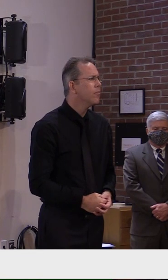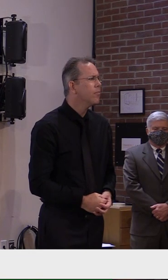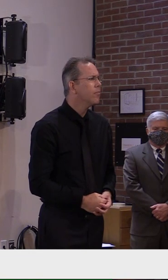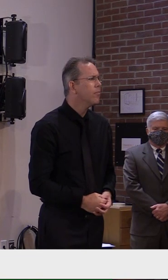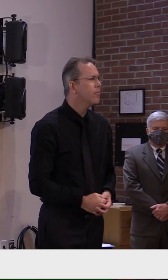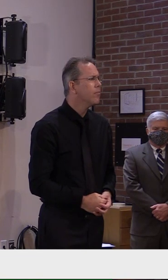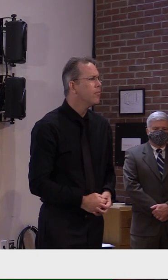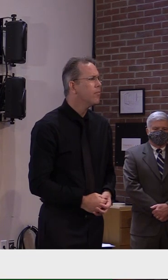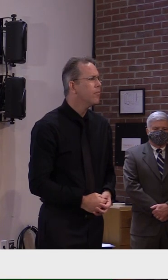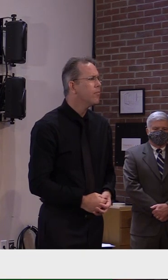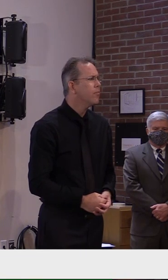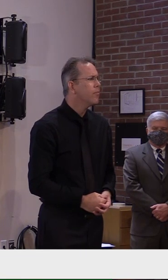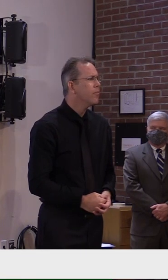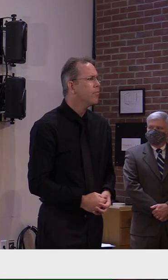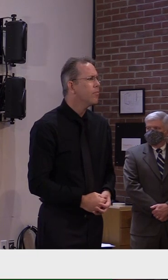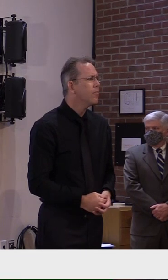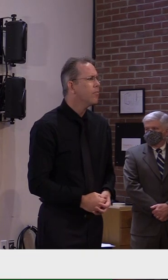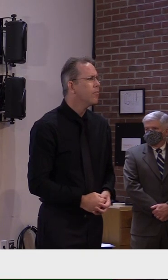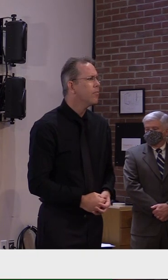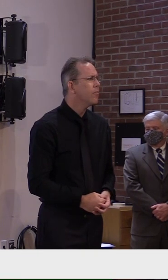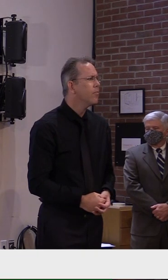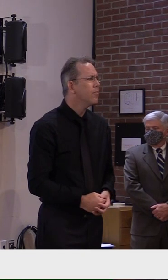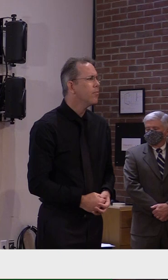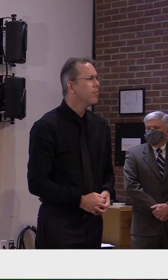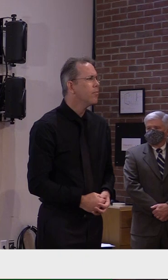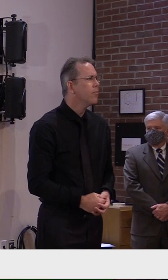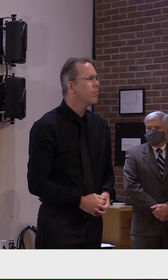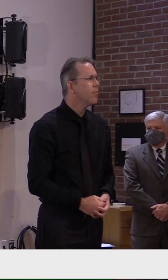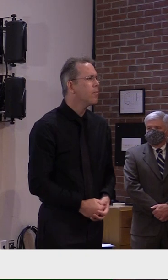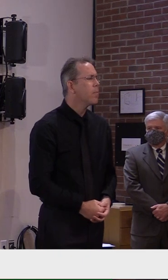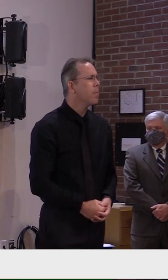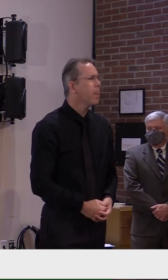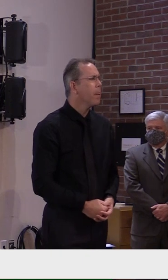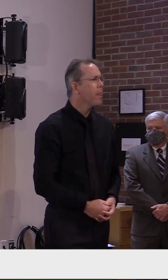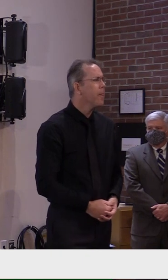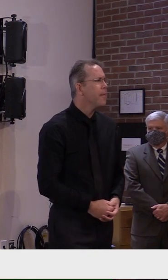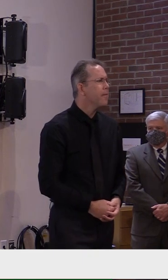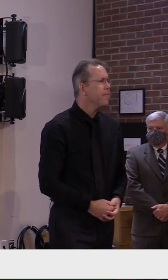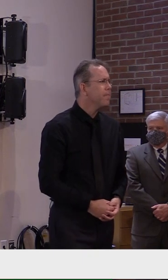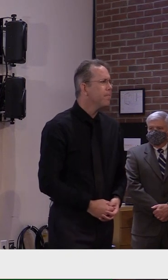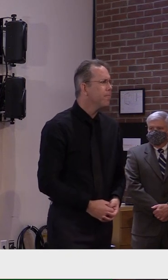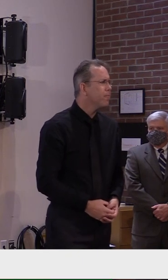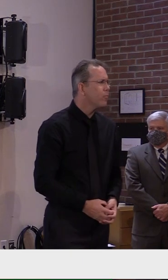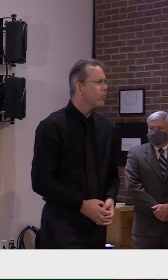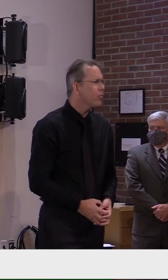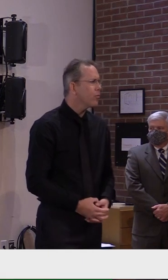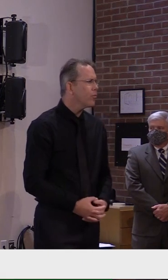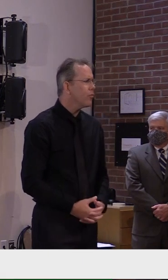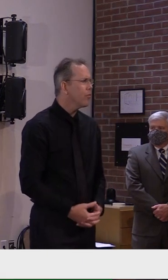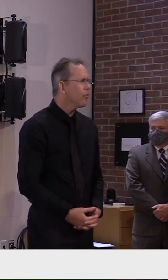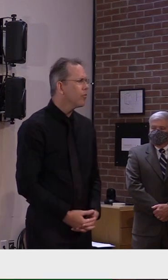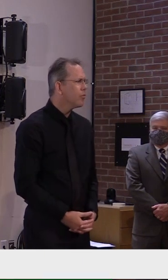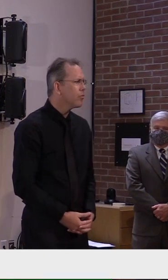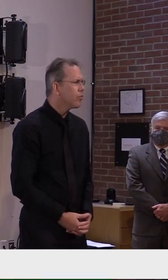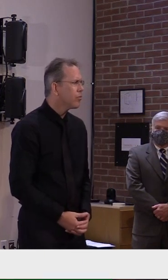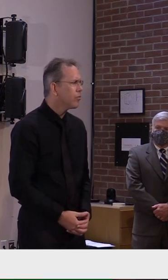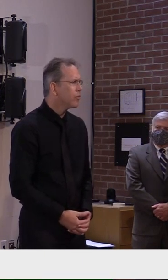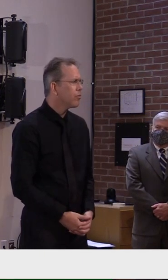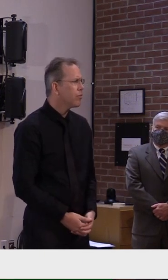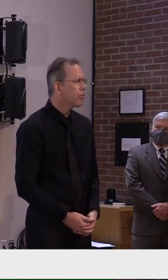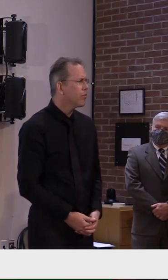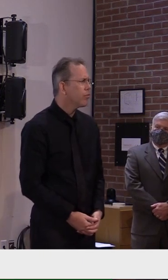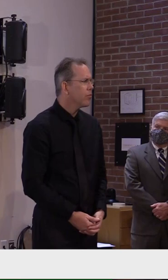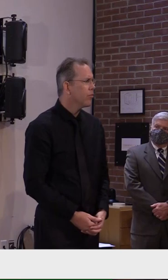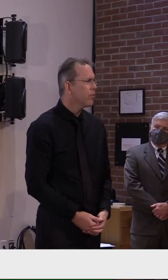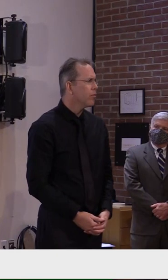people expect in terms of timing if there is a COVID case at their office or place of employment? I'll let Dr. Levine answer that.